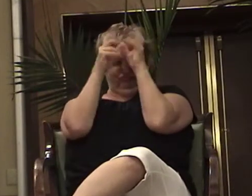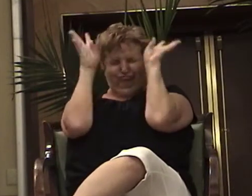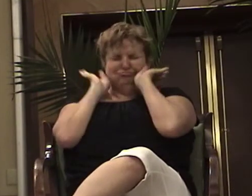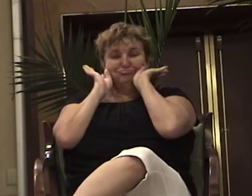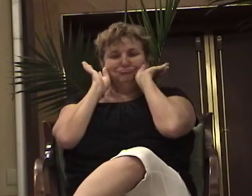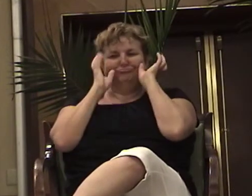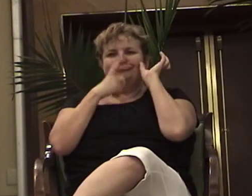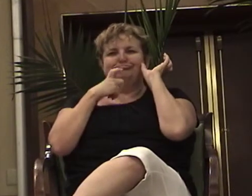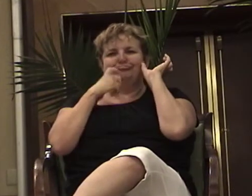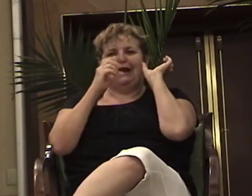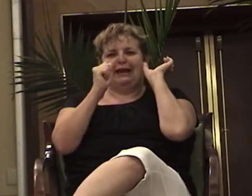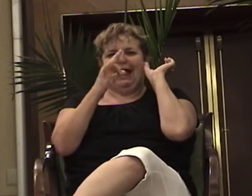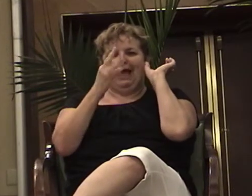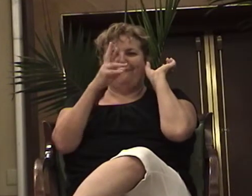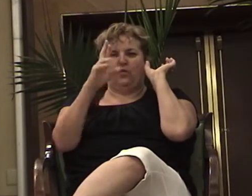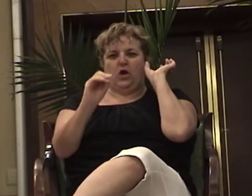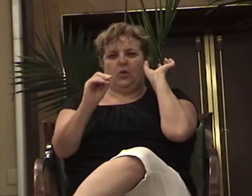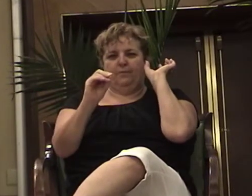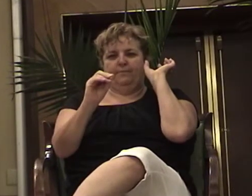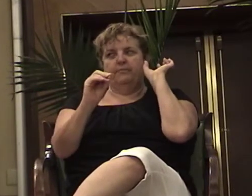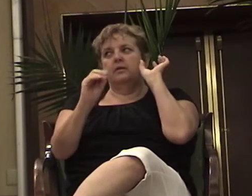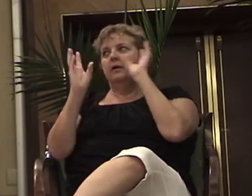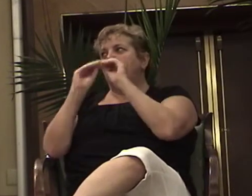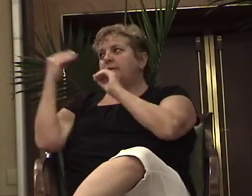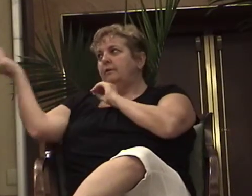Thank you very much. Now you're overdoing it, Gary.